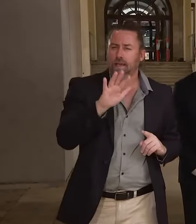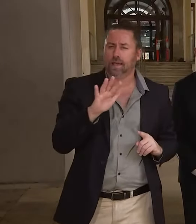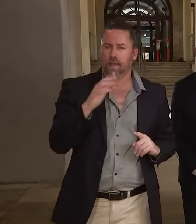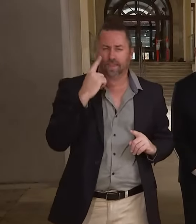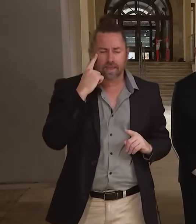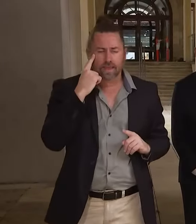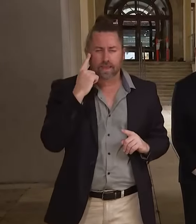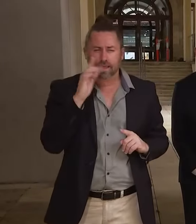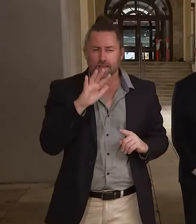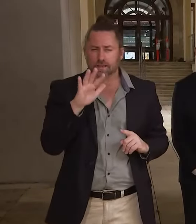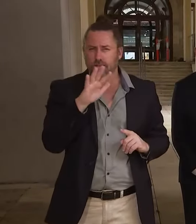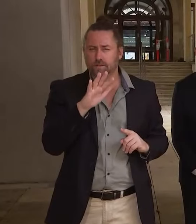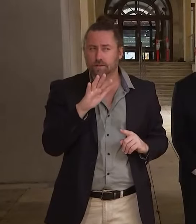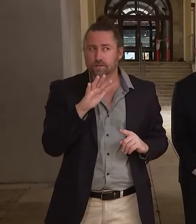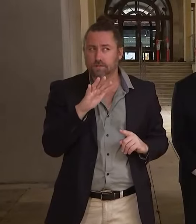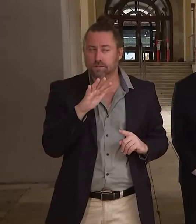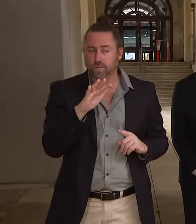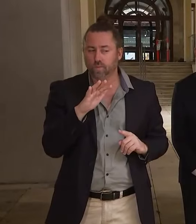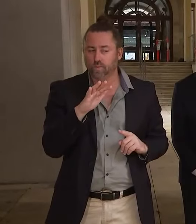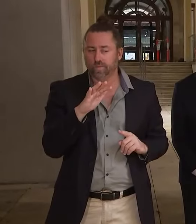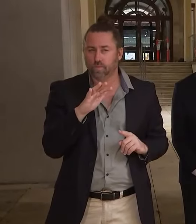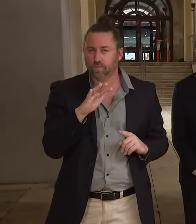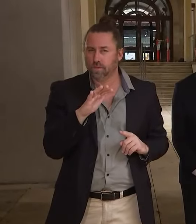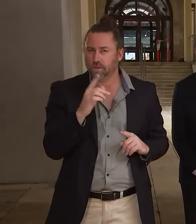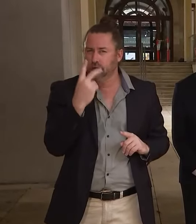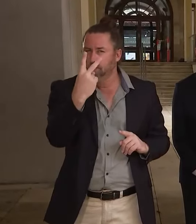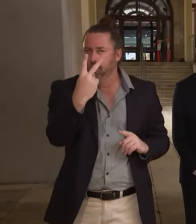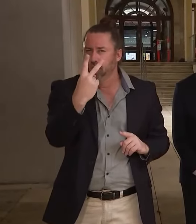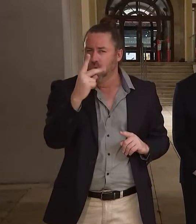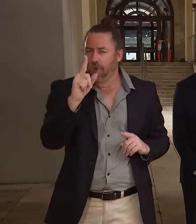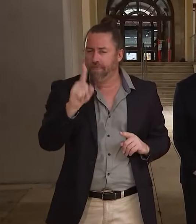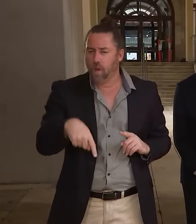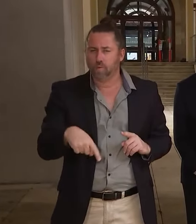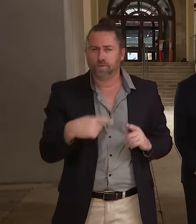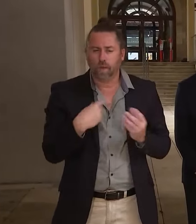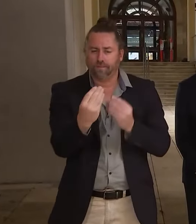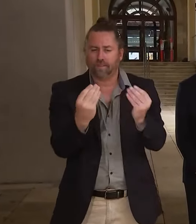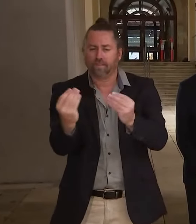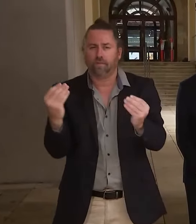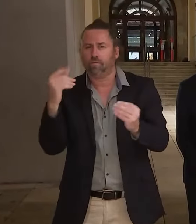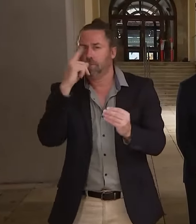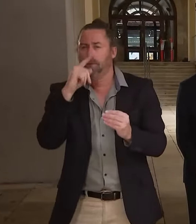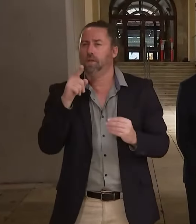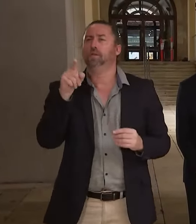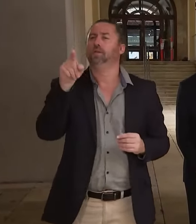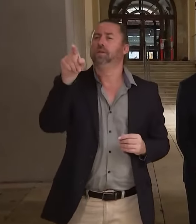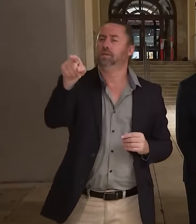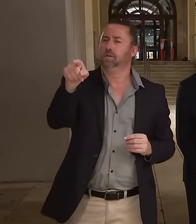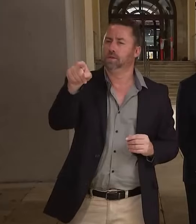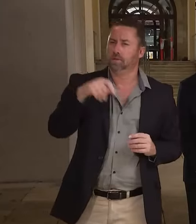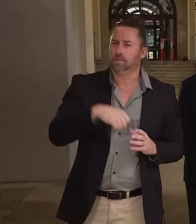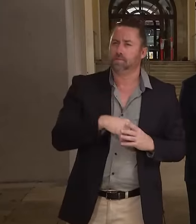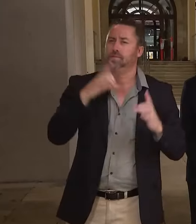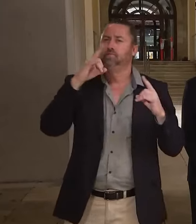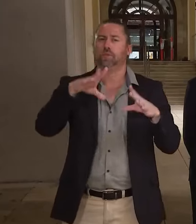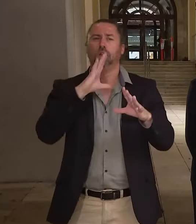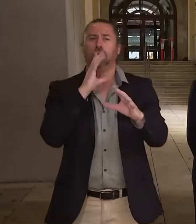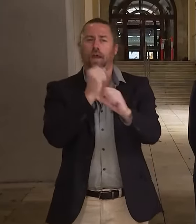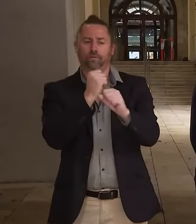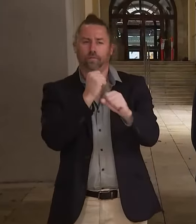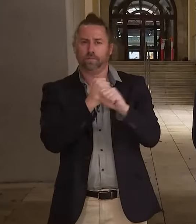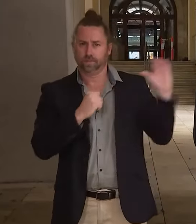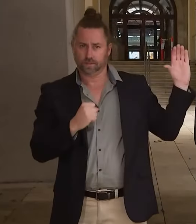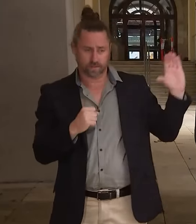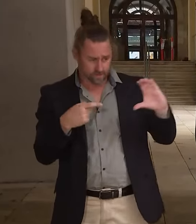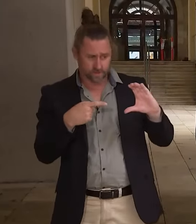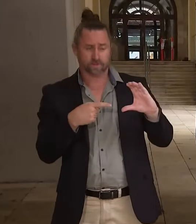around, I think, over 2,000 handed out, but I'll get that figure for you. And it goes through, where have they been